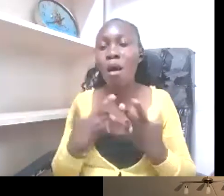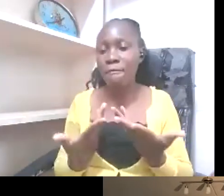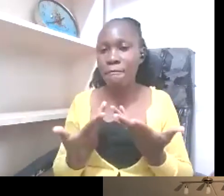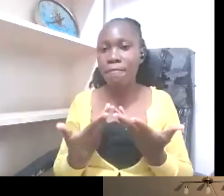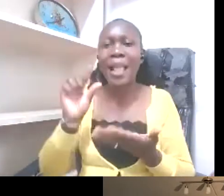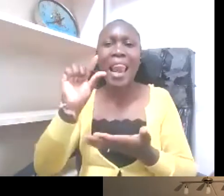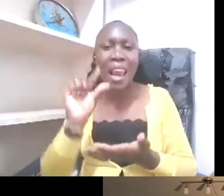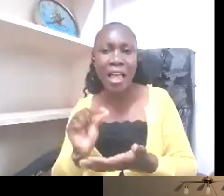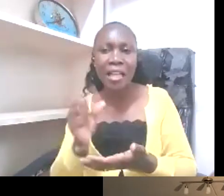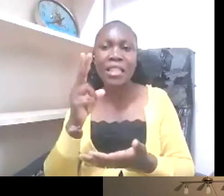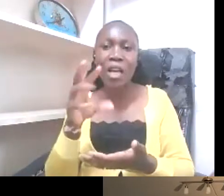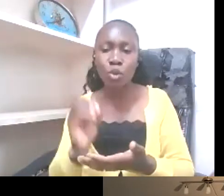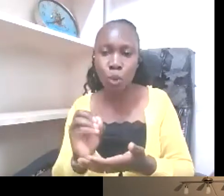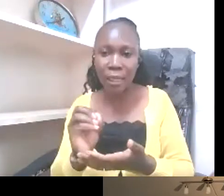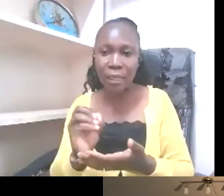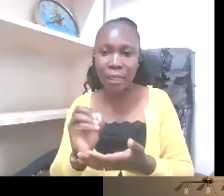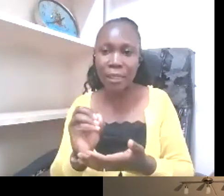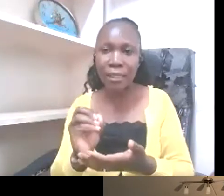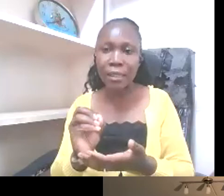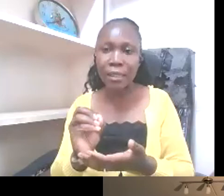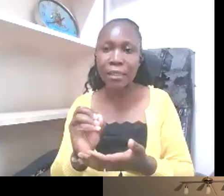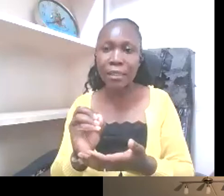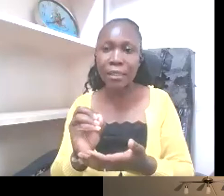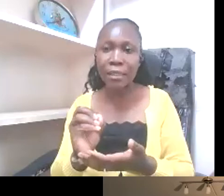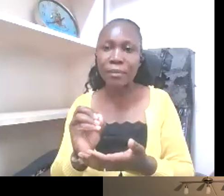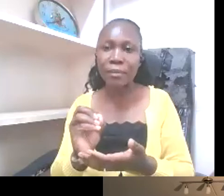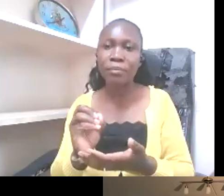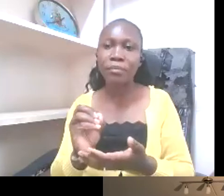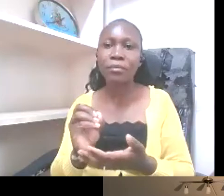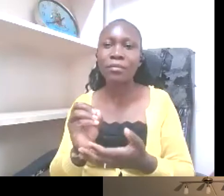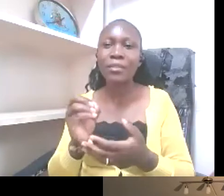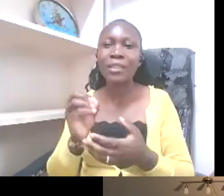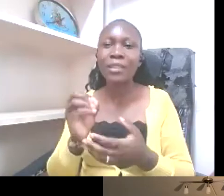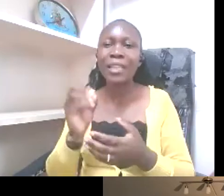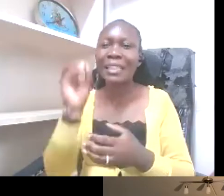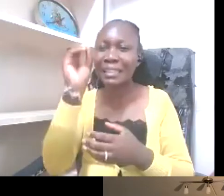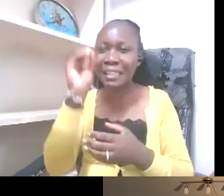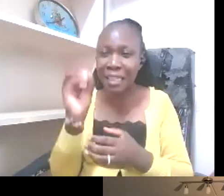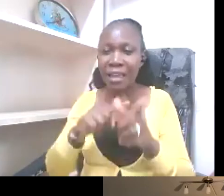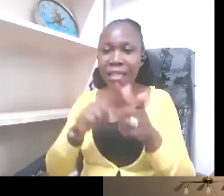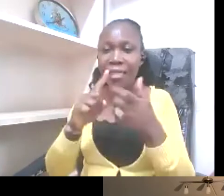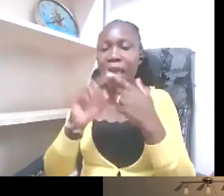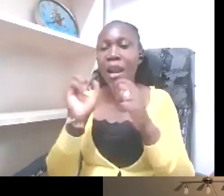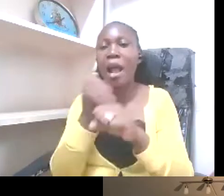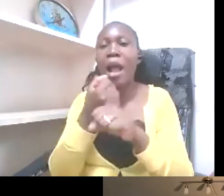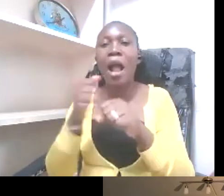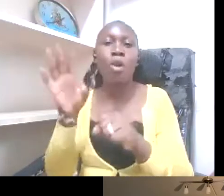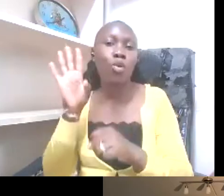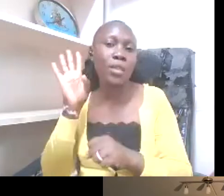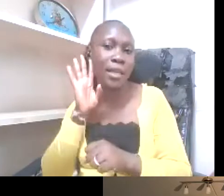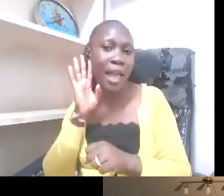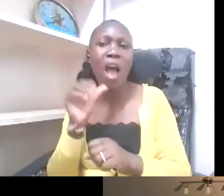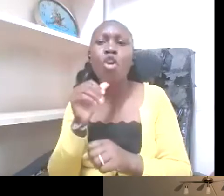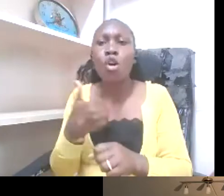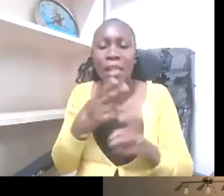people who are not able to hear. They don't have normal hearing. And therefore, they exist in a variety, as